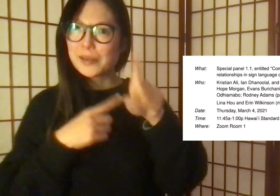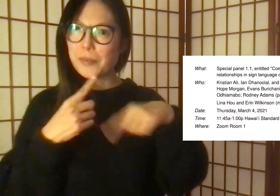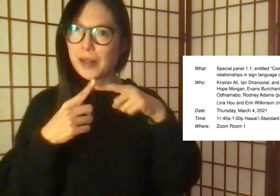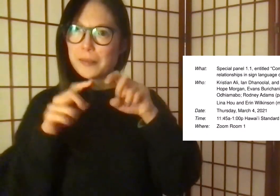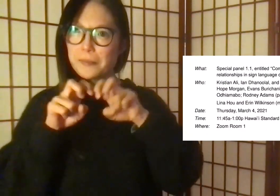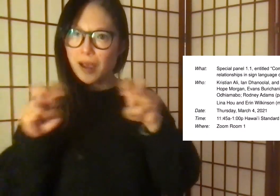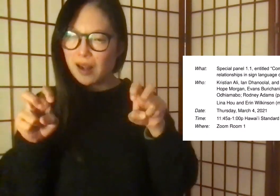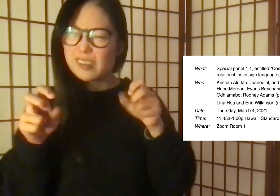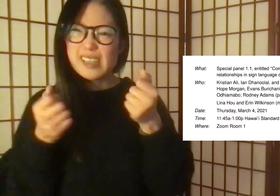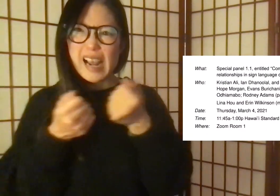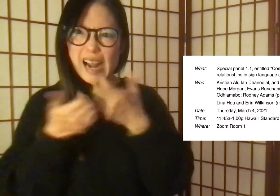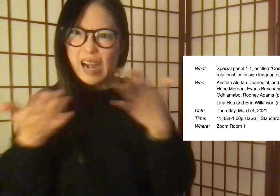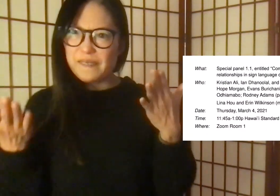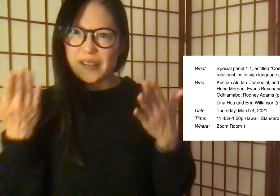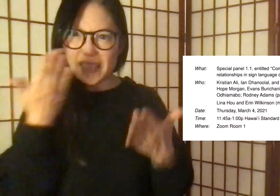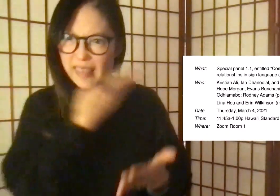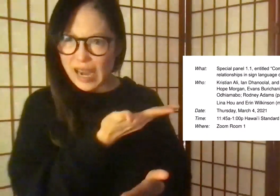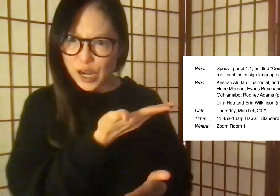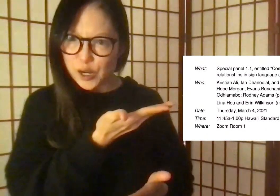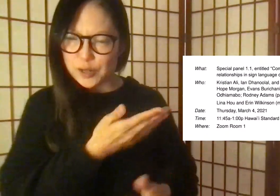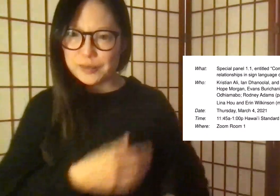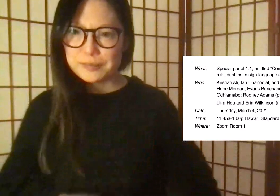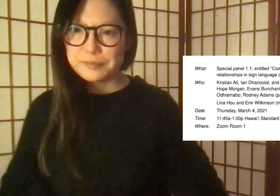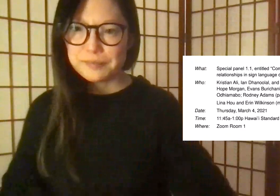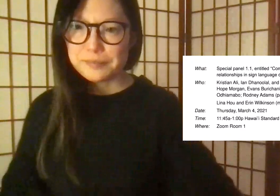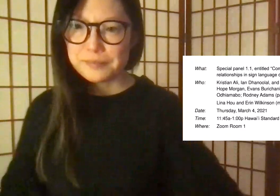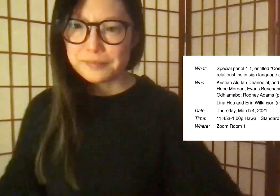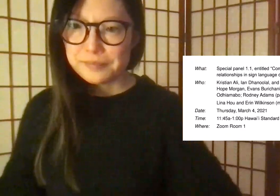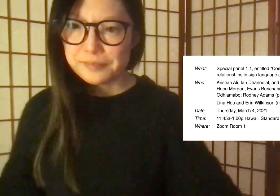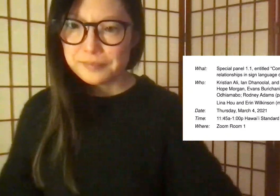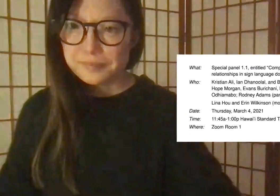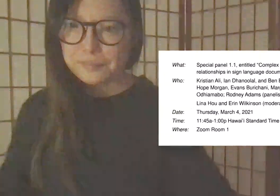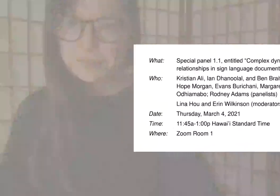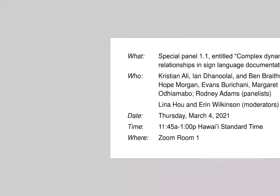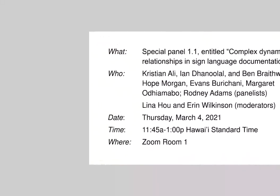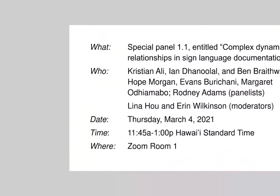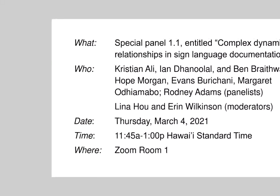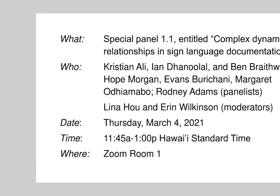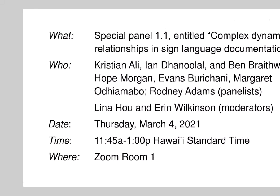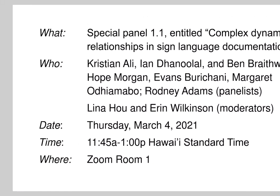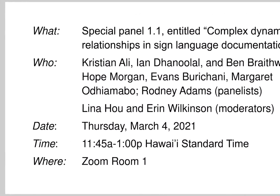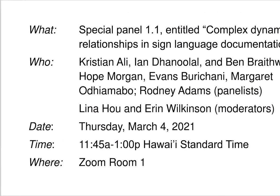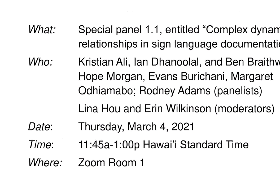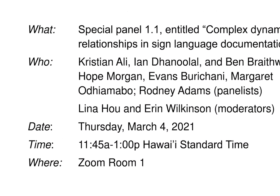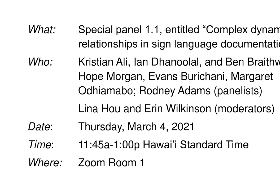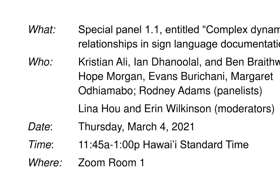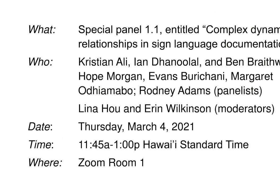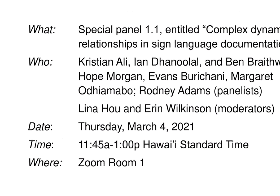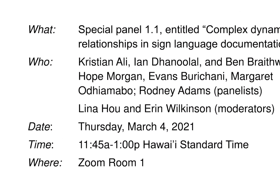Now, I'd like to give you the details about our panel. Please take a moment to read the slide.